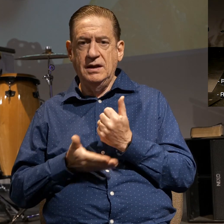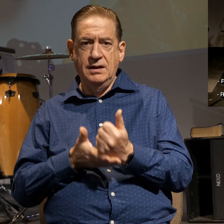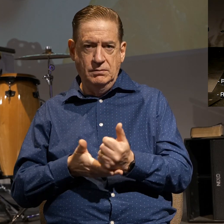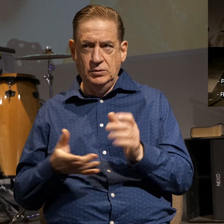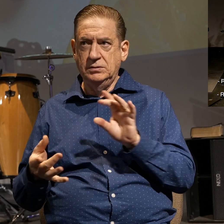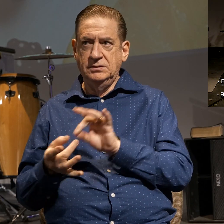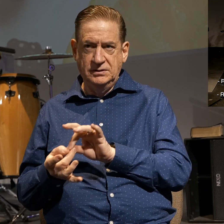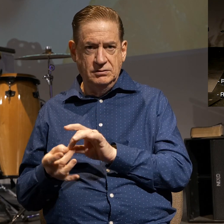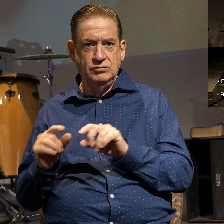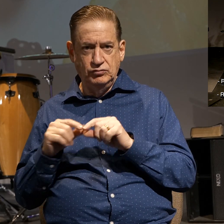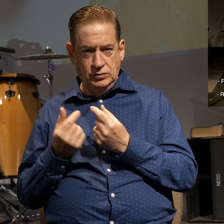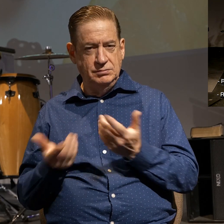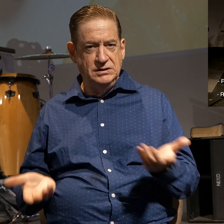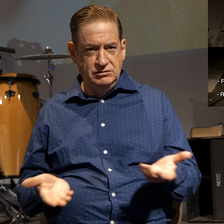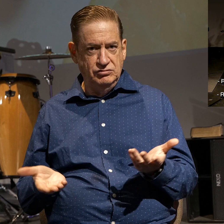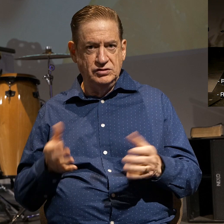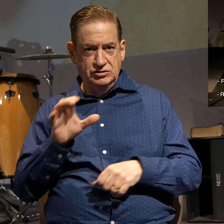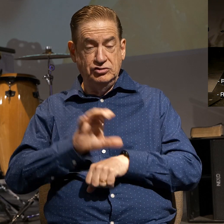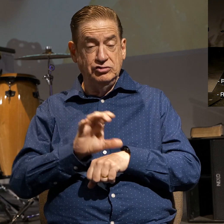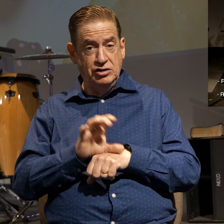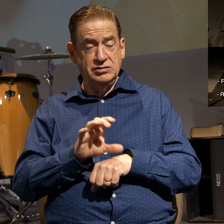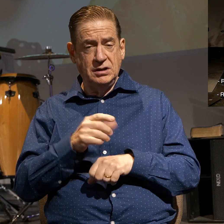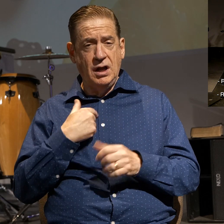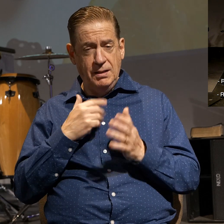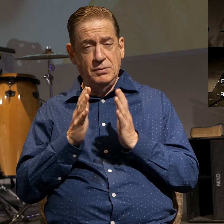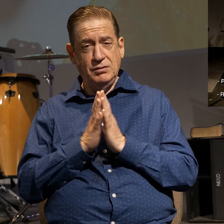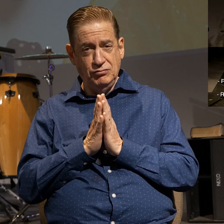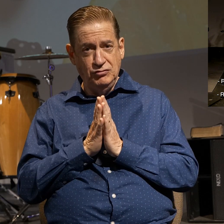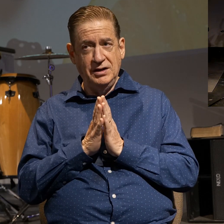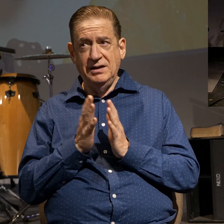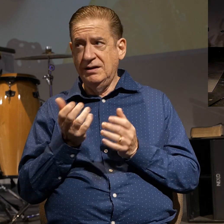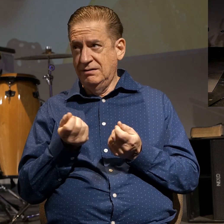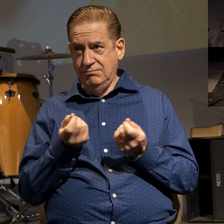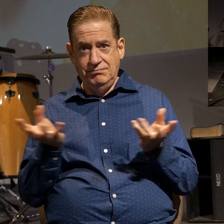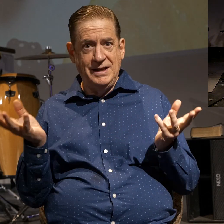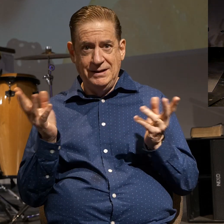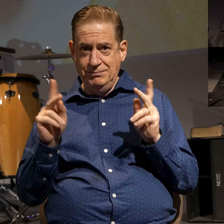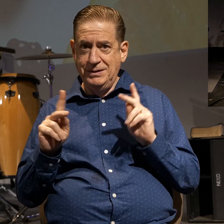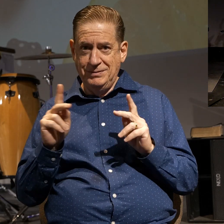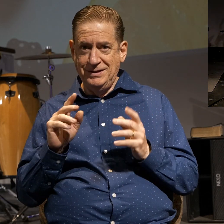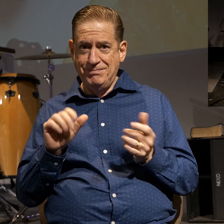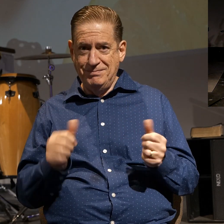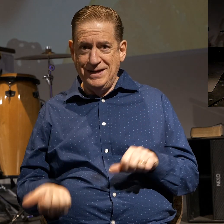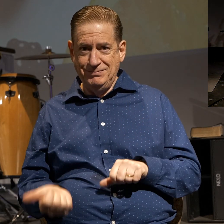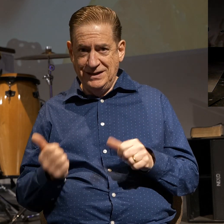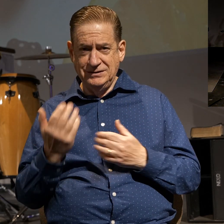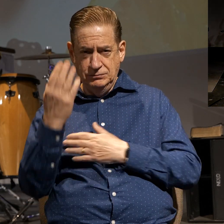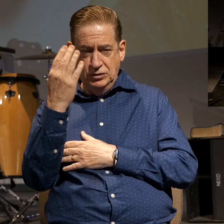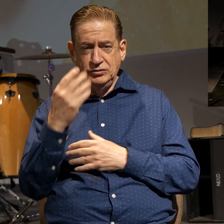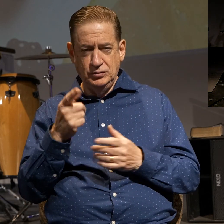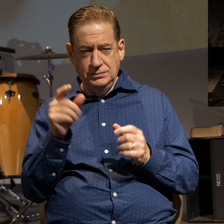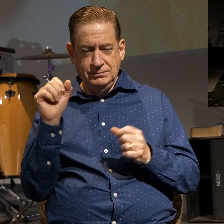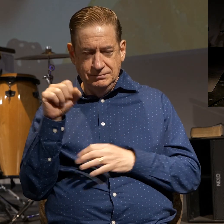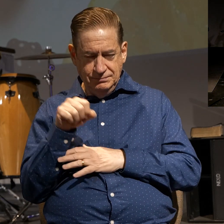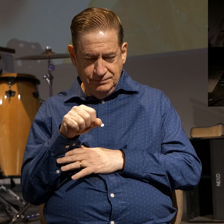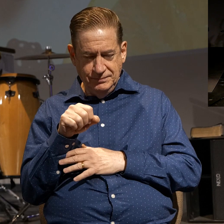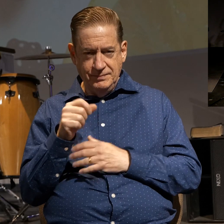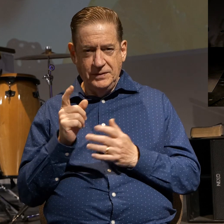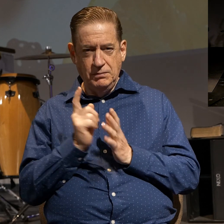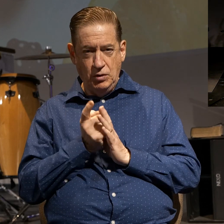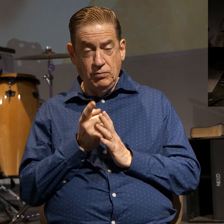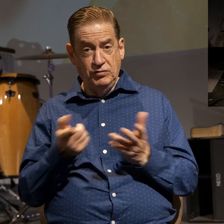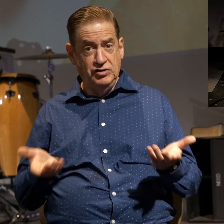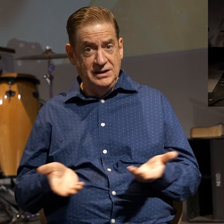get connected here at the church hey let me pray we got quite a number of people we're going to baptize here this morning would you bow your heads with me just take a moment